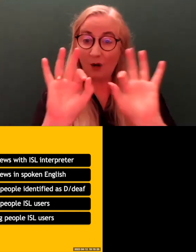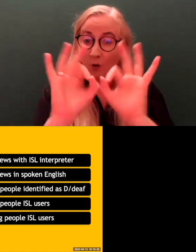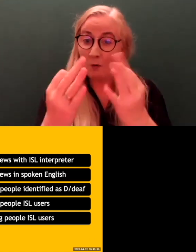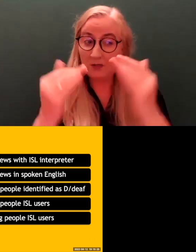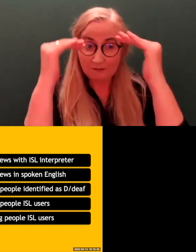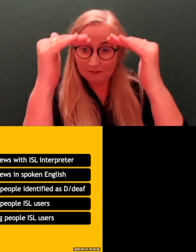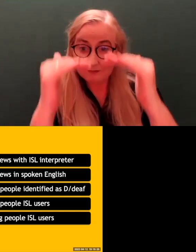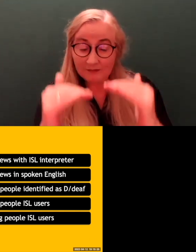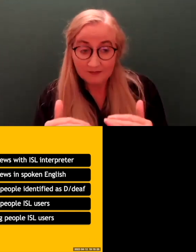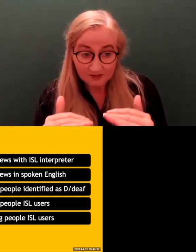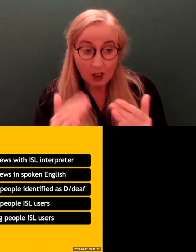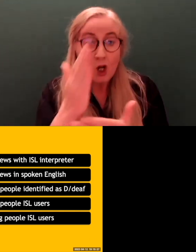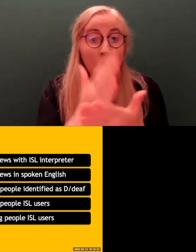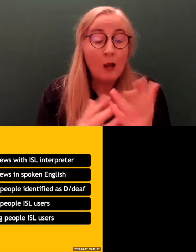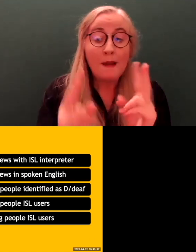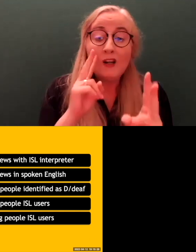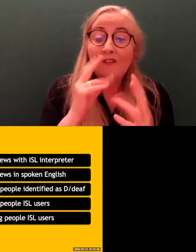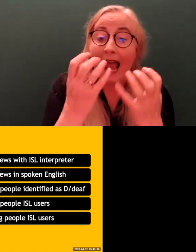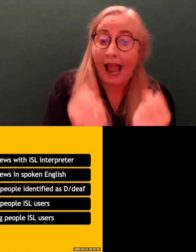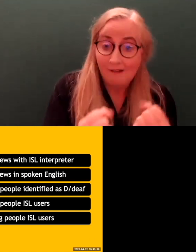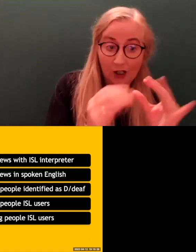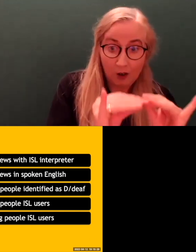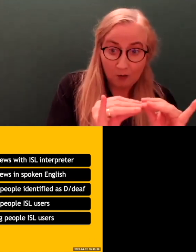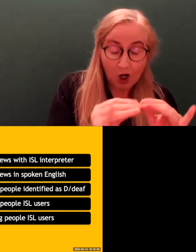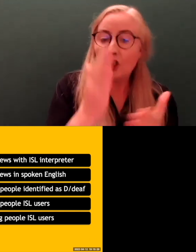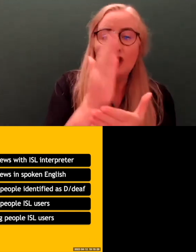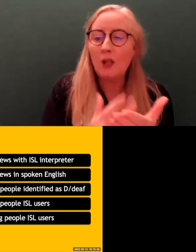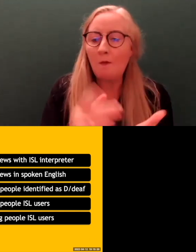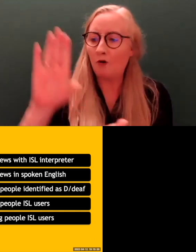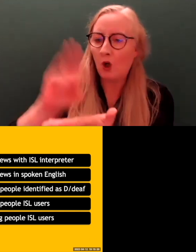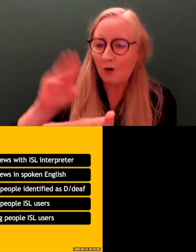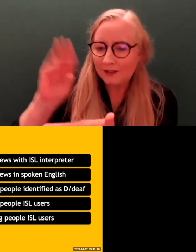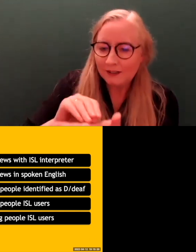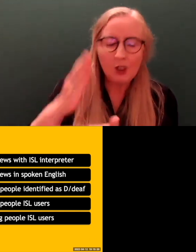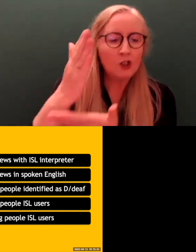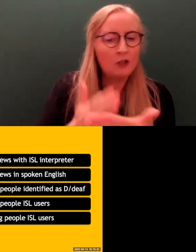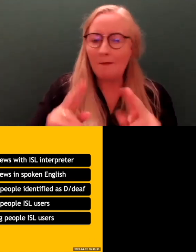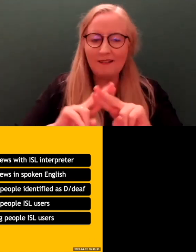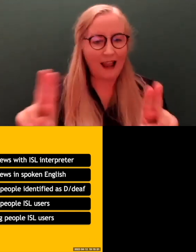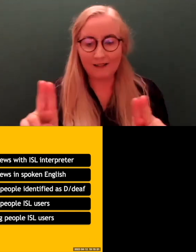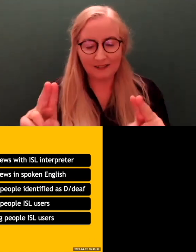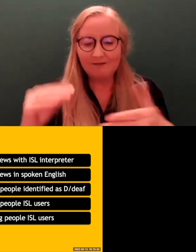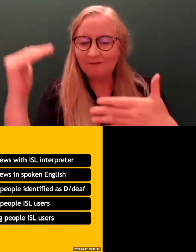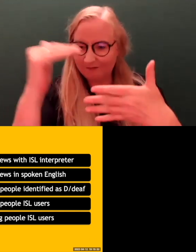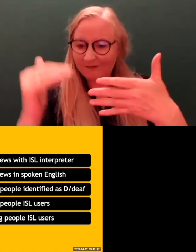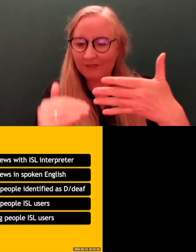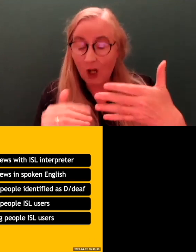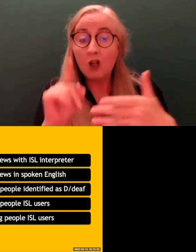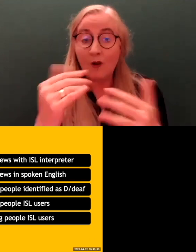Some interviews had interpreters, some didn't. Some were recorded, some were not. And the data then came out of